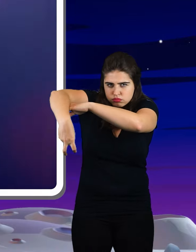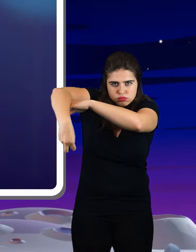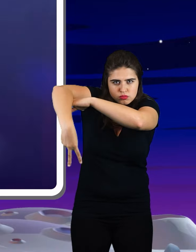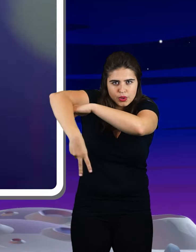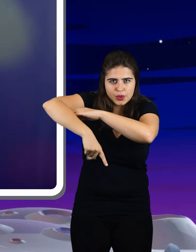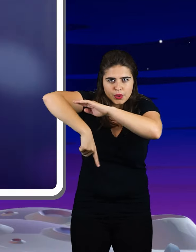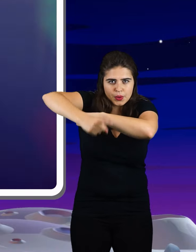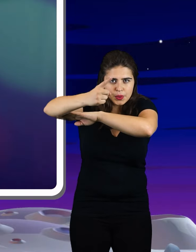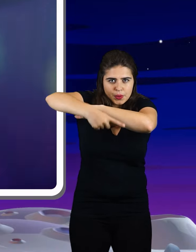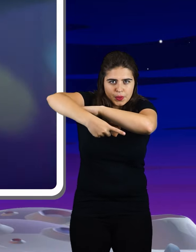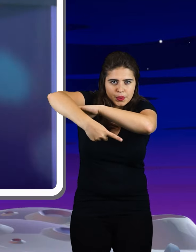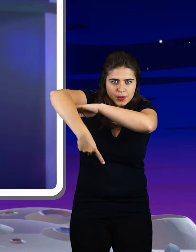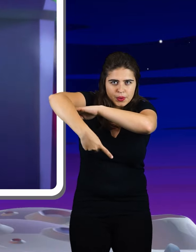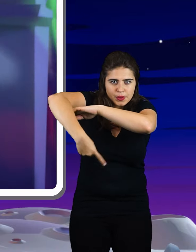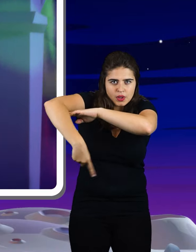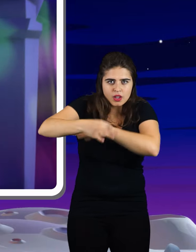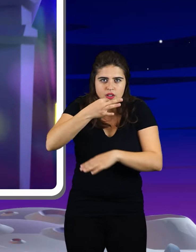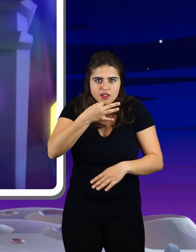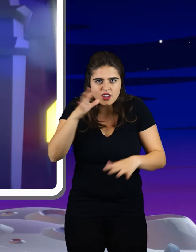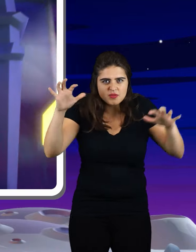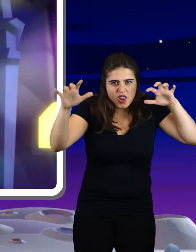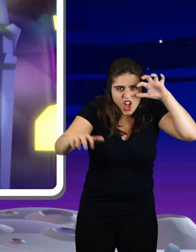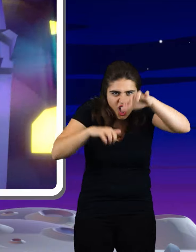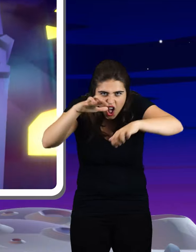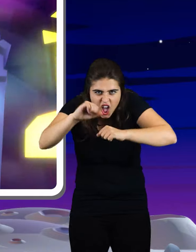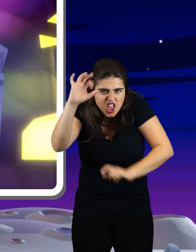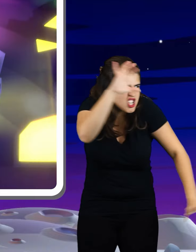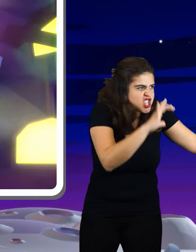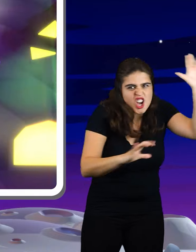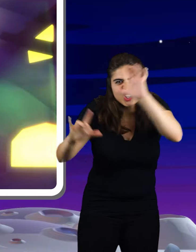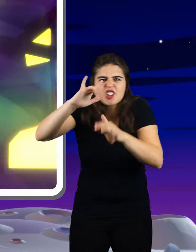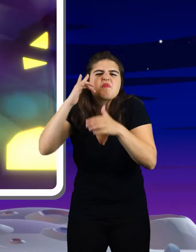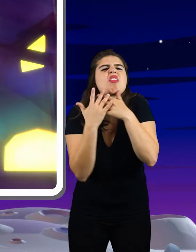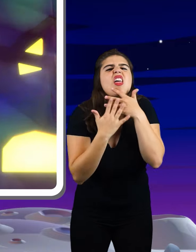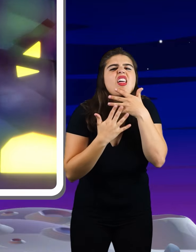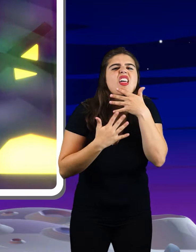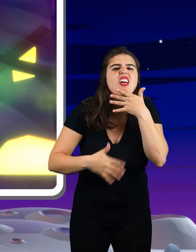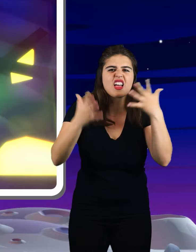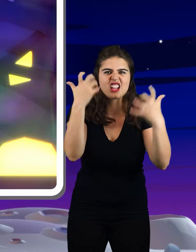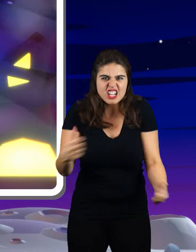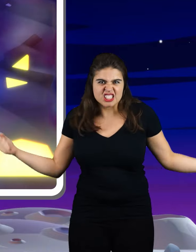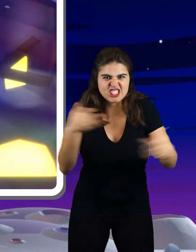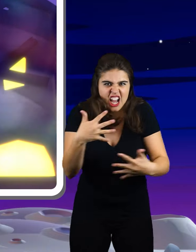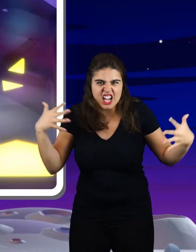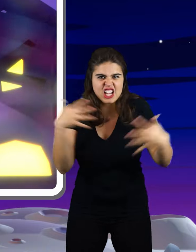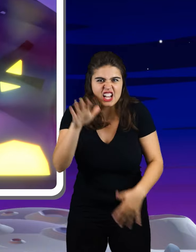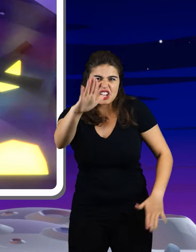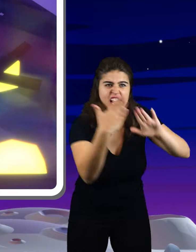is close at hand Creatures crawl in search of blood To terrorize the old